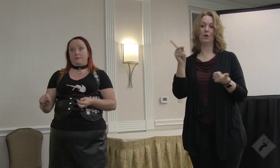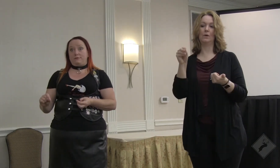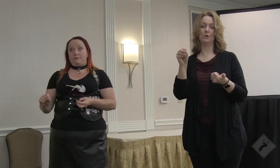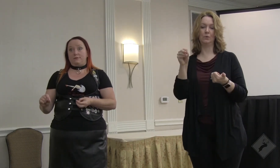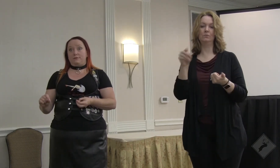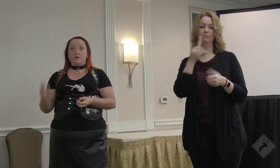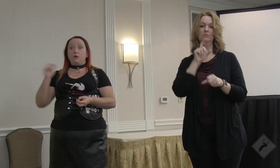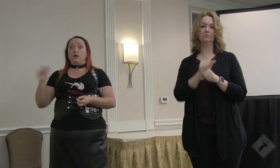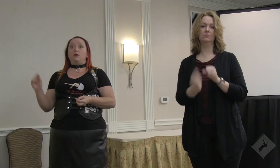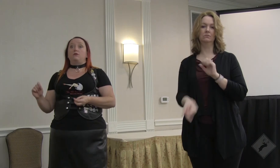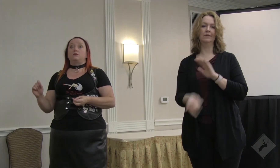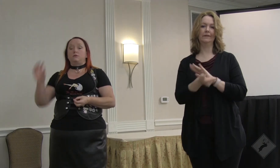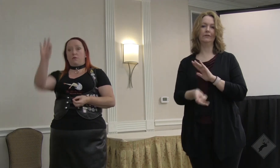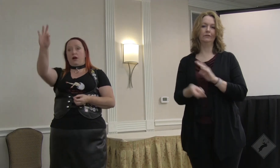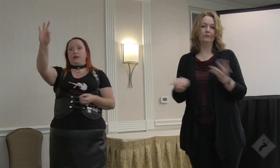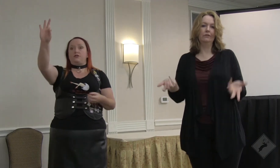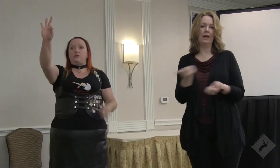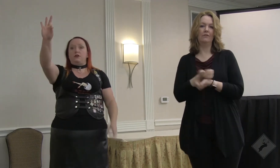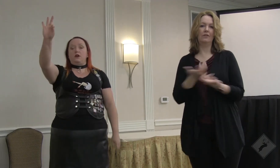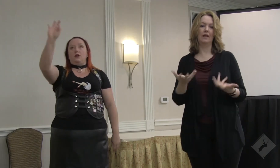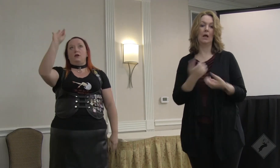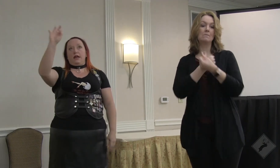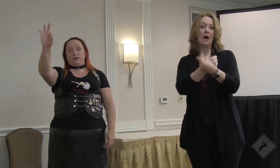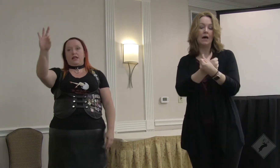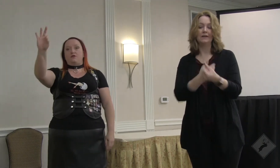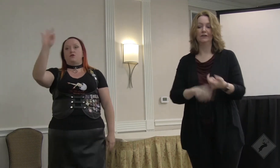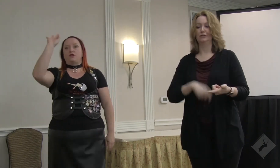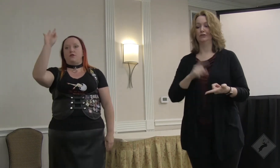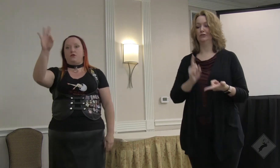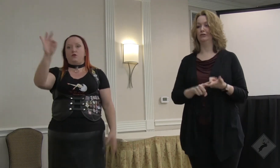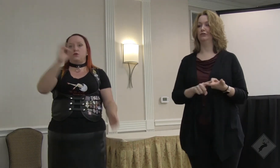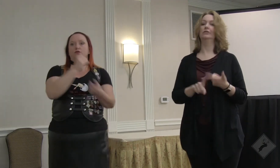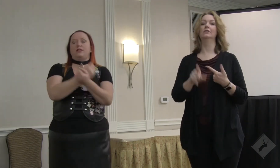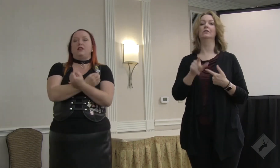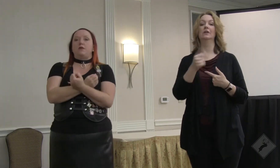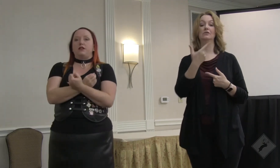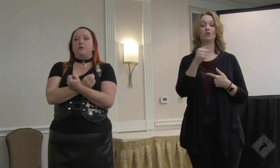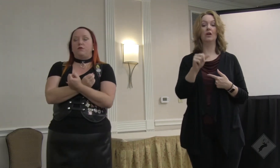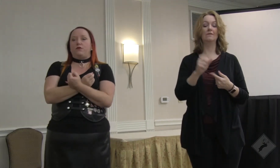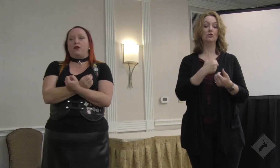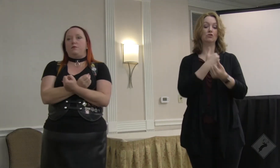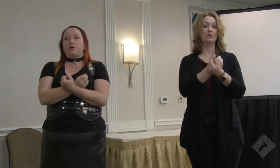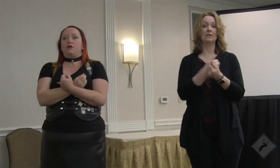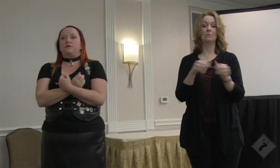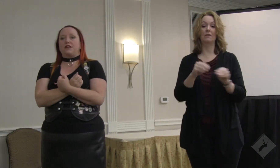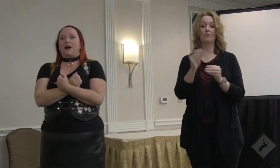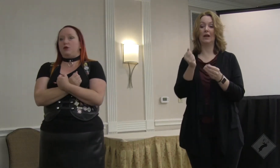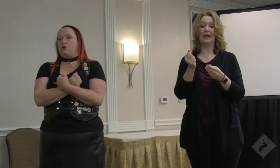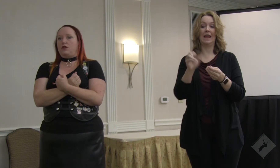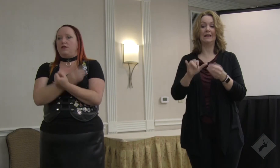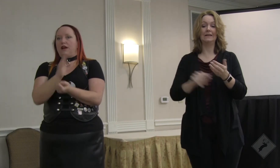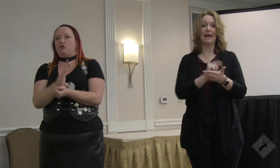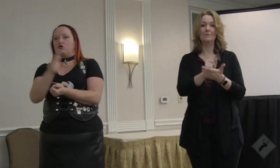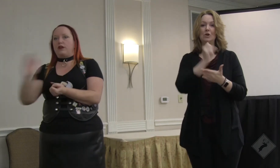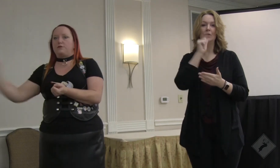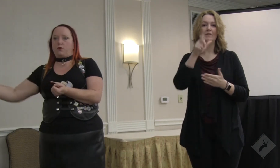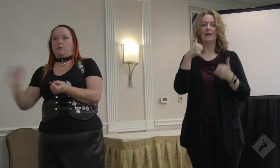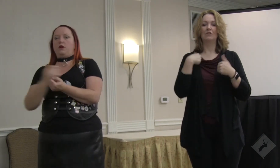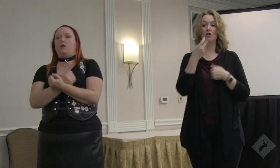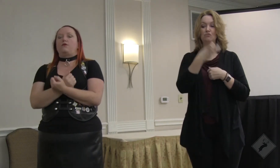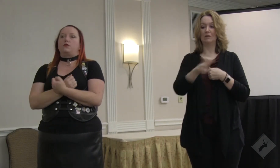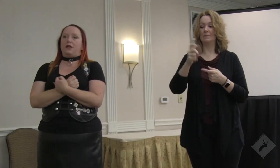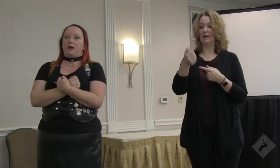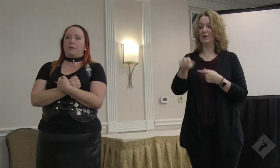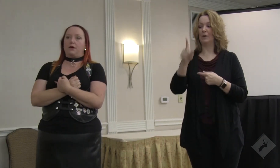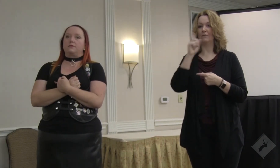illegal. Everything we do. Bondage. In the state of Georgia, if you restrict anybody's movement for any period of time, you don't even have to transport